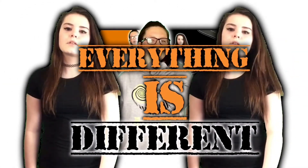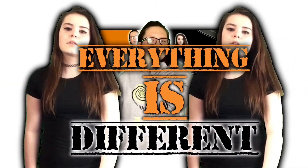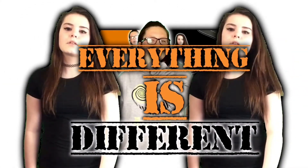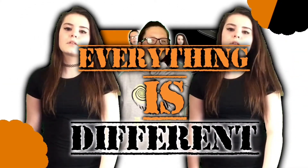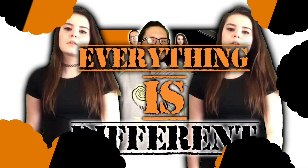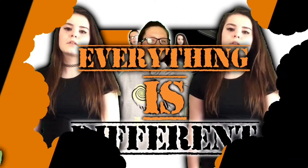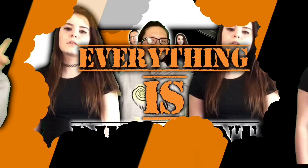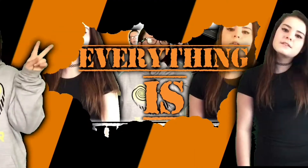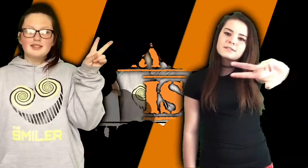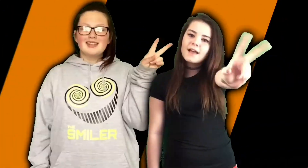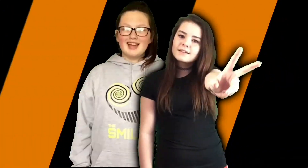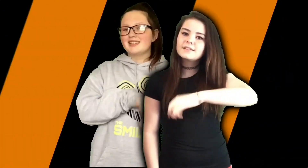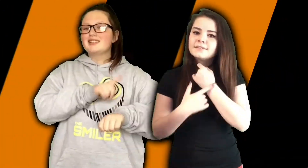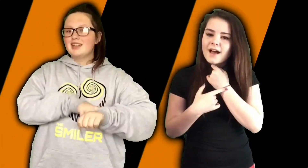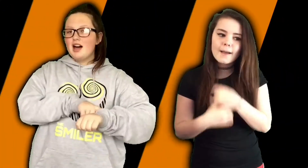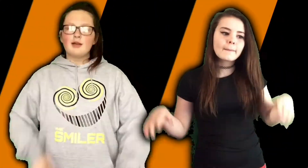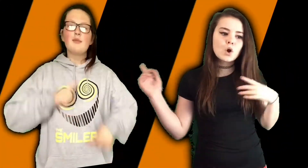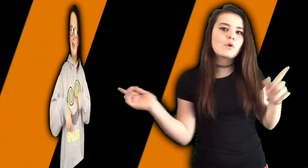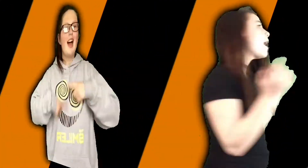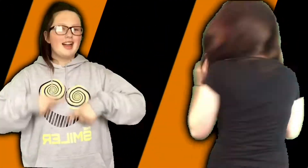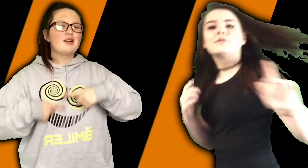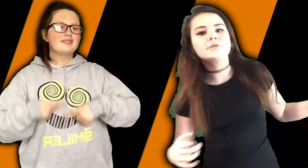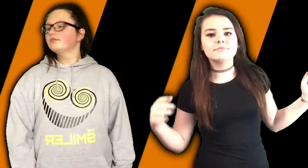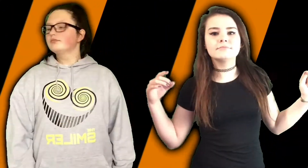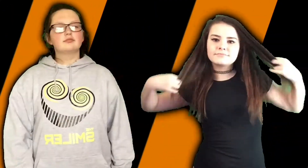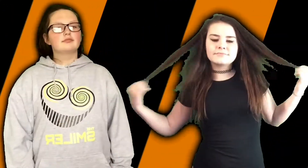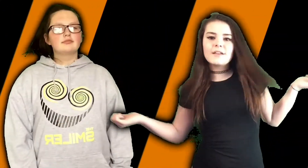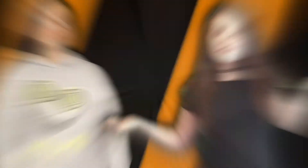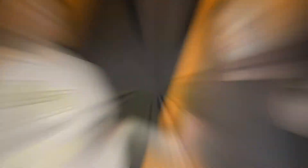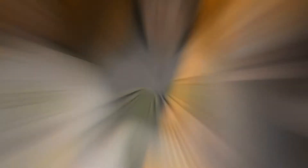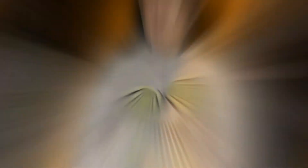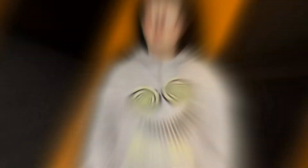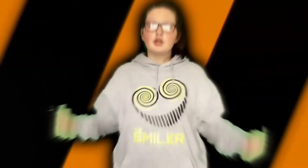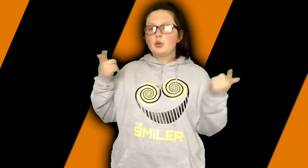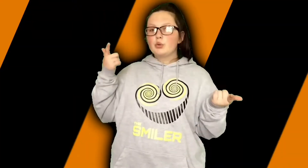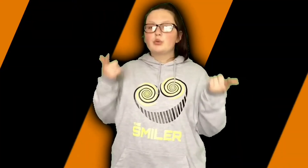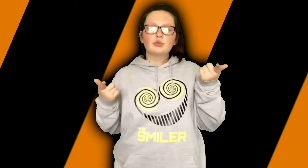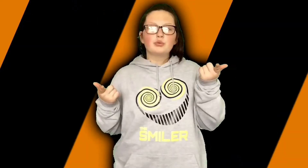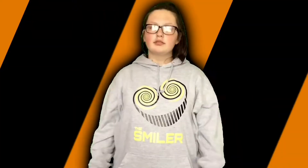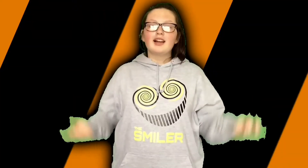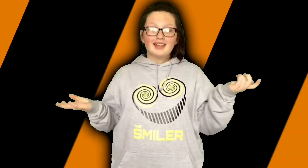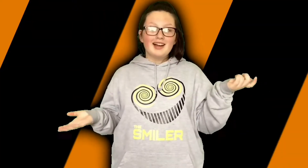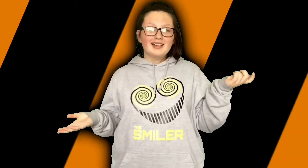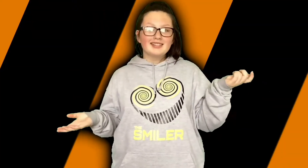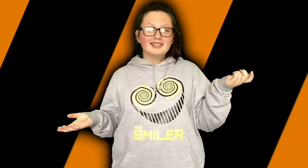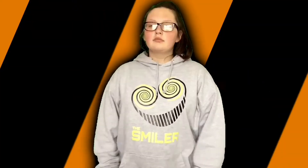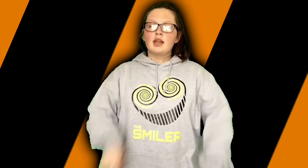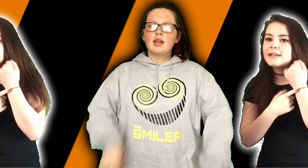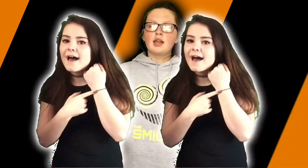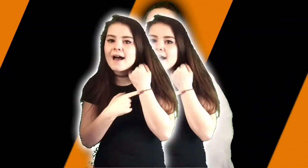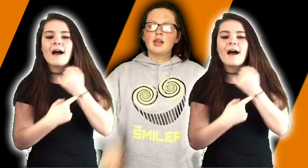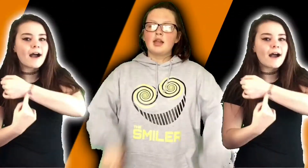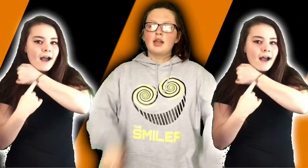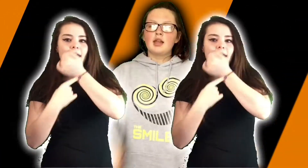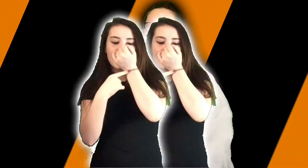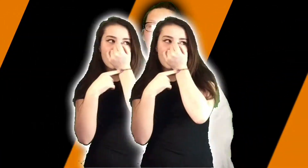the second time around And you've got time